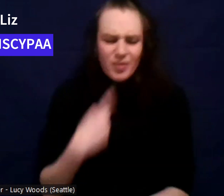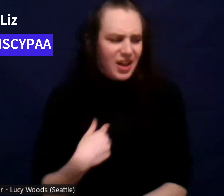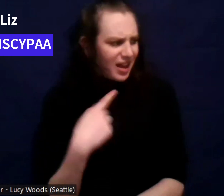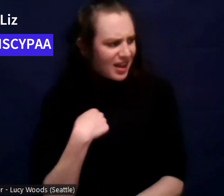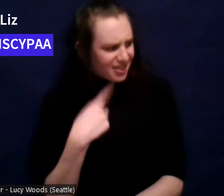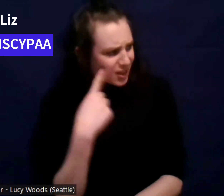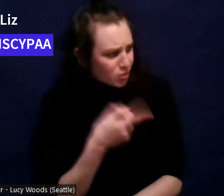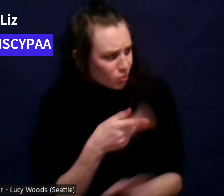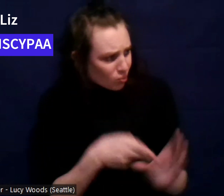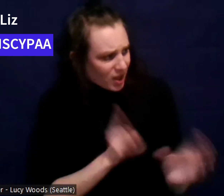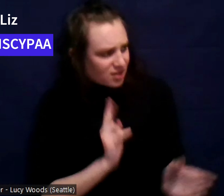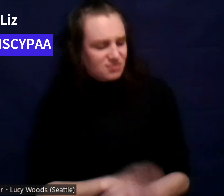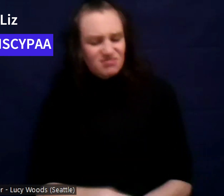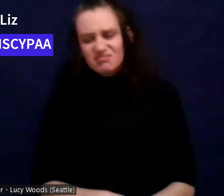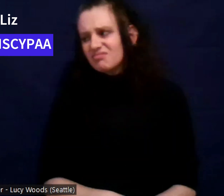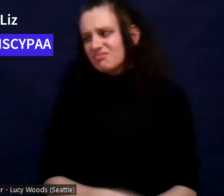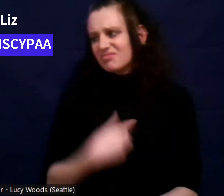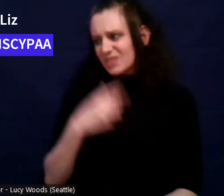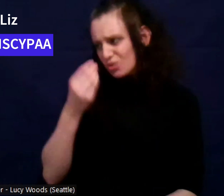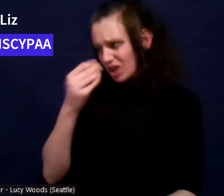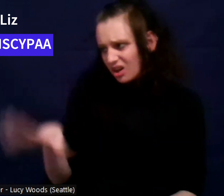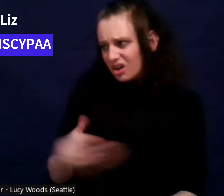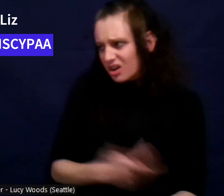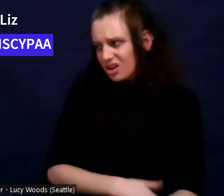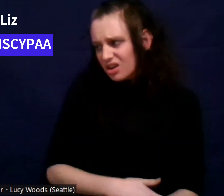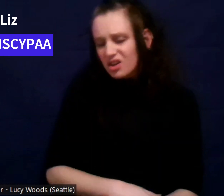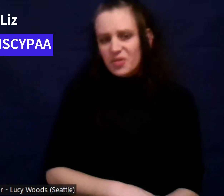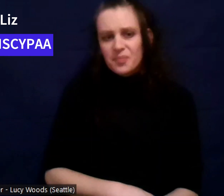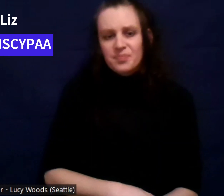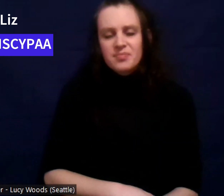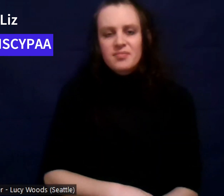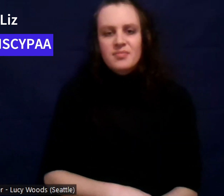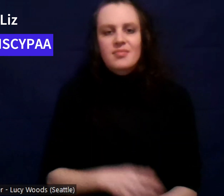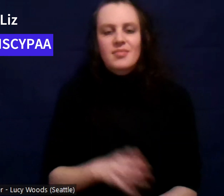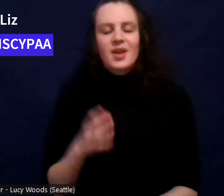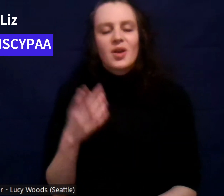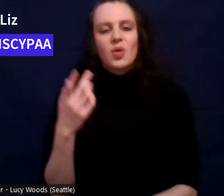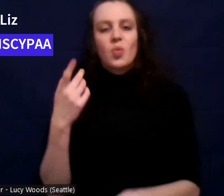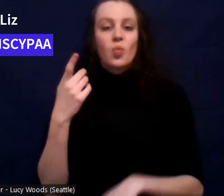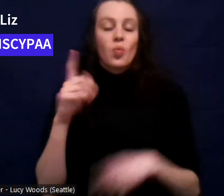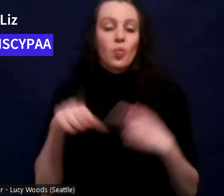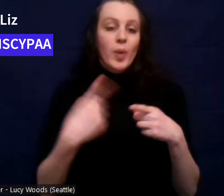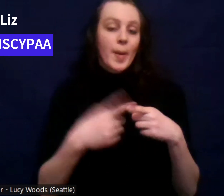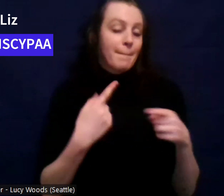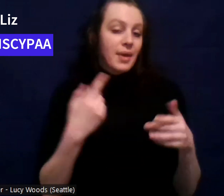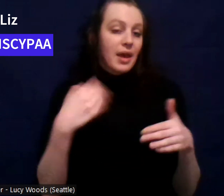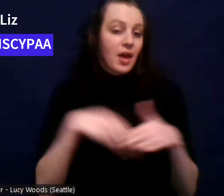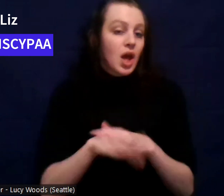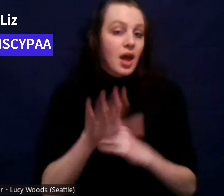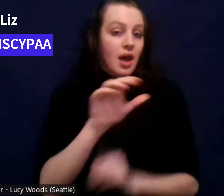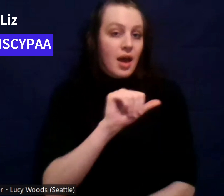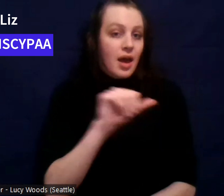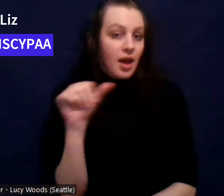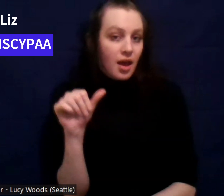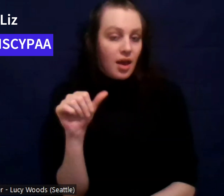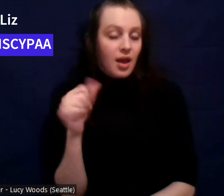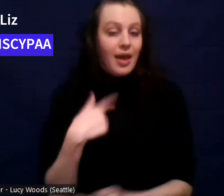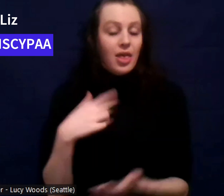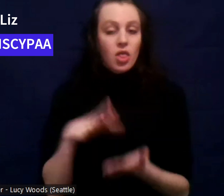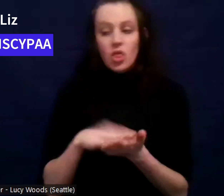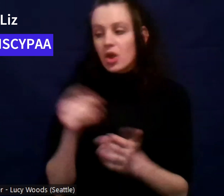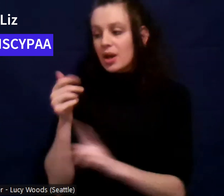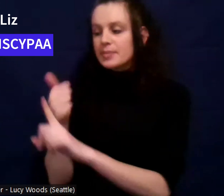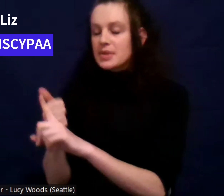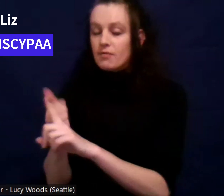I was like, well, I don't care. Um, actually funny when I came in AA, I found out this therapist was sober